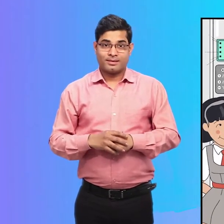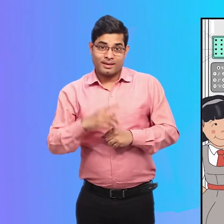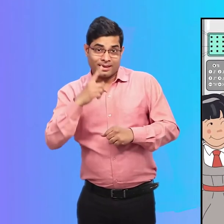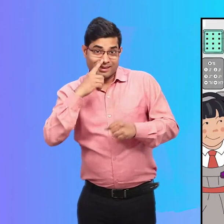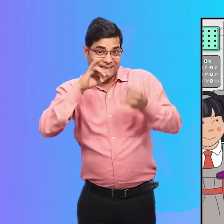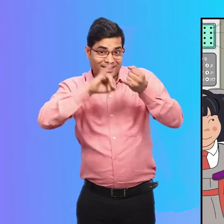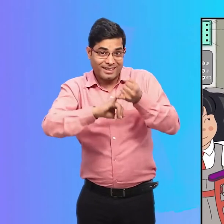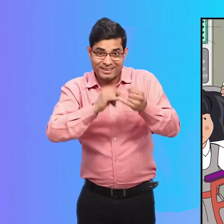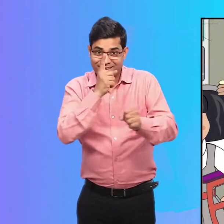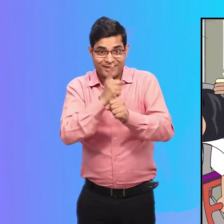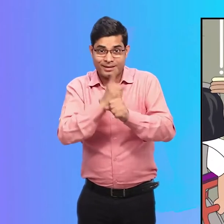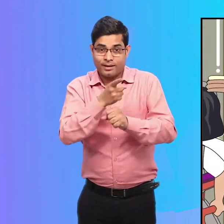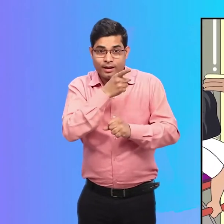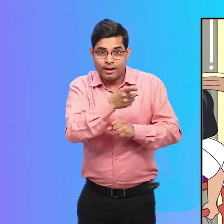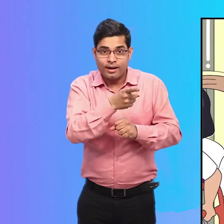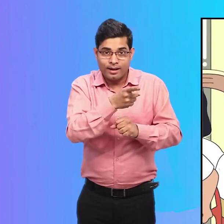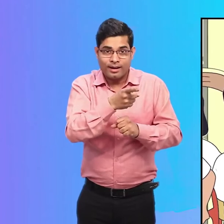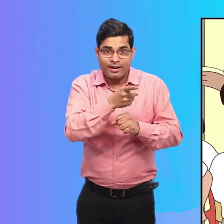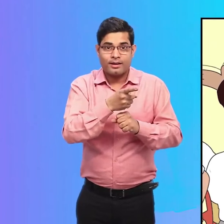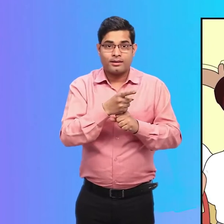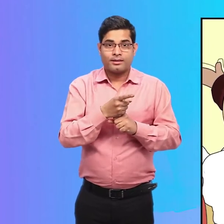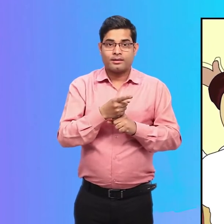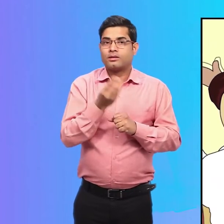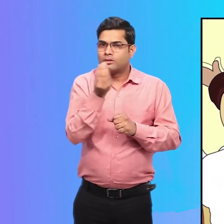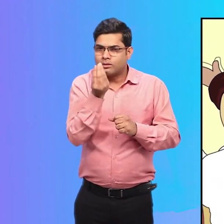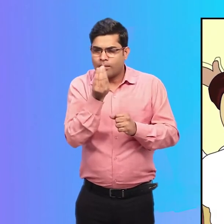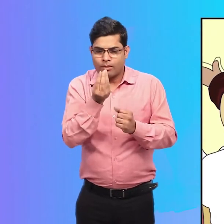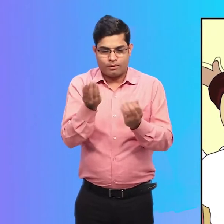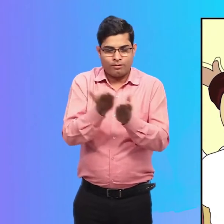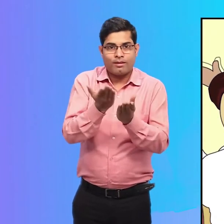Miss Anne is carrying some notes and a songbook.